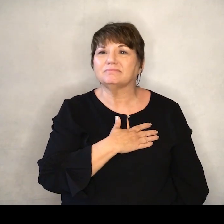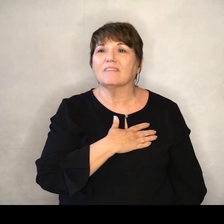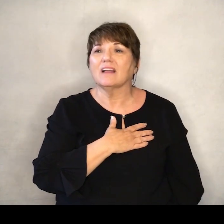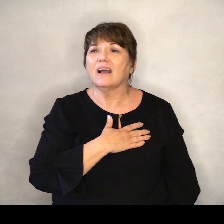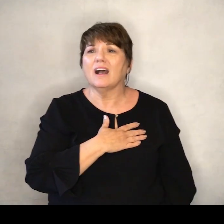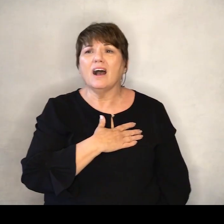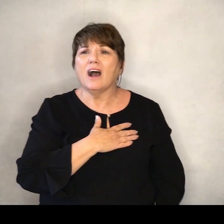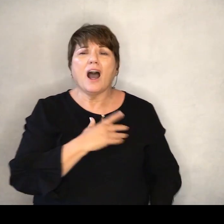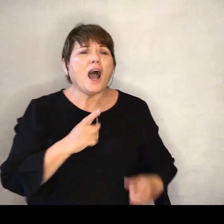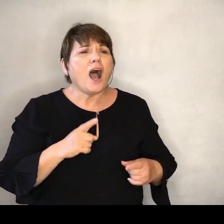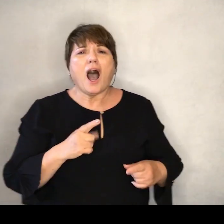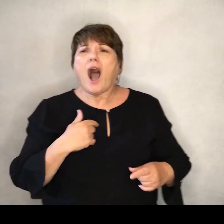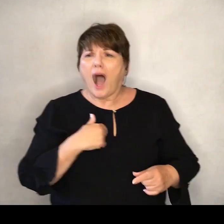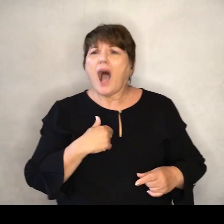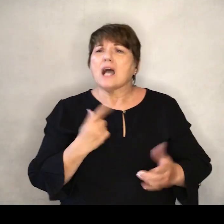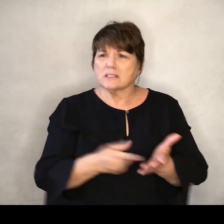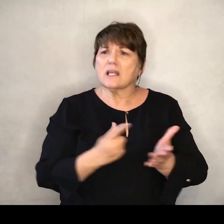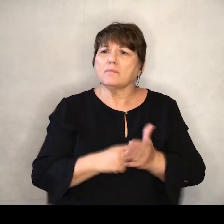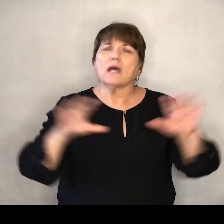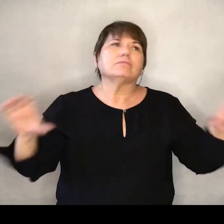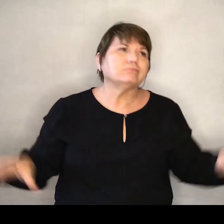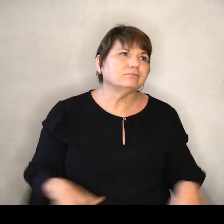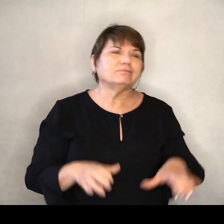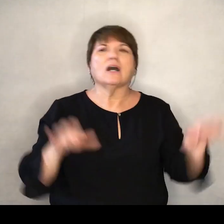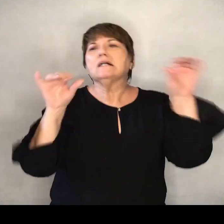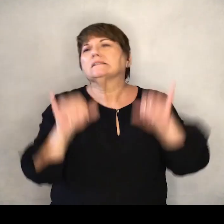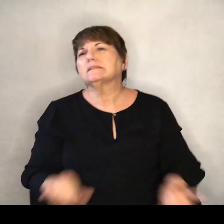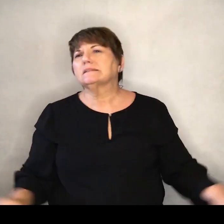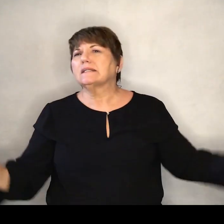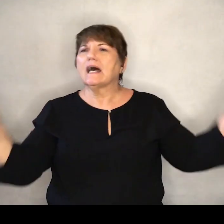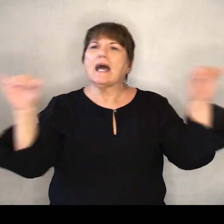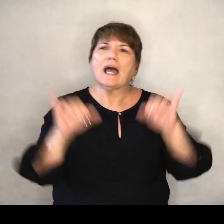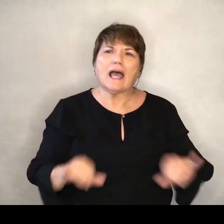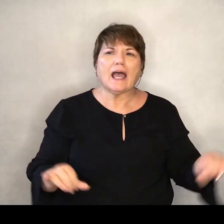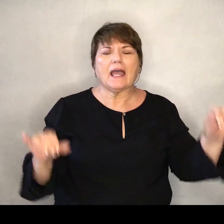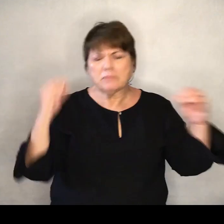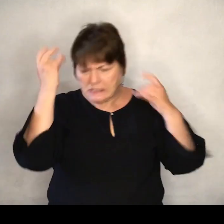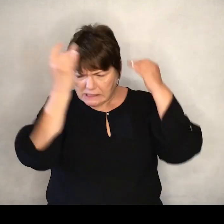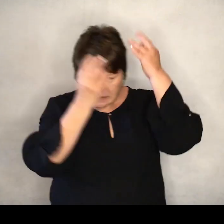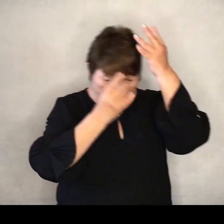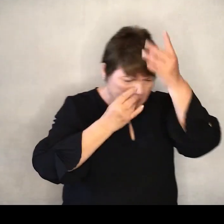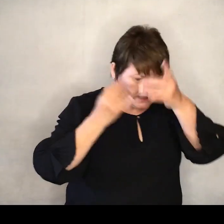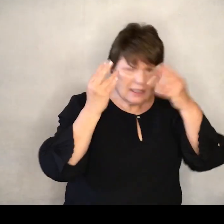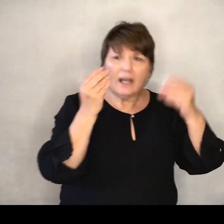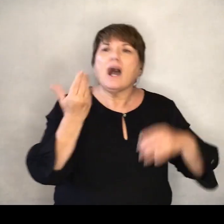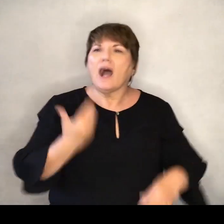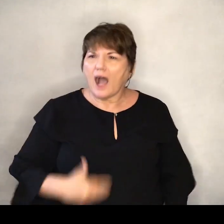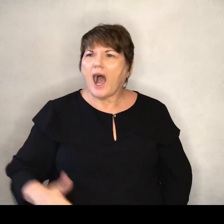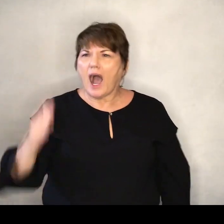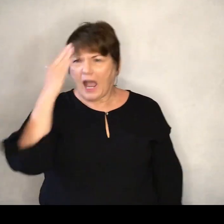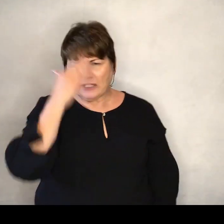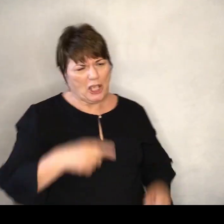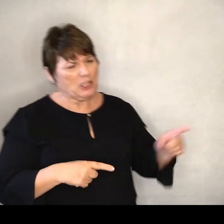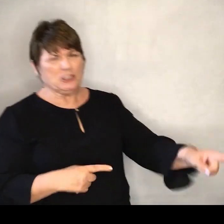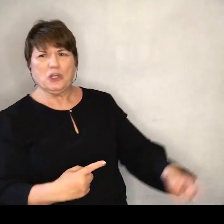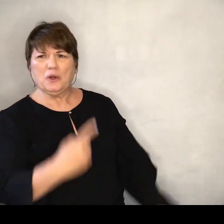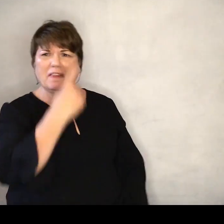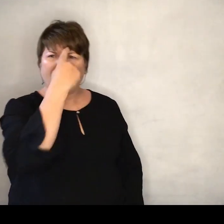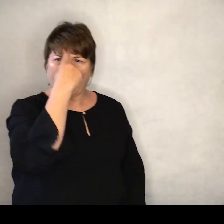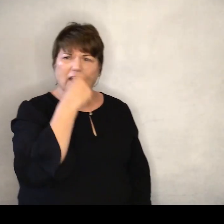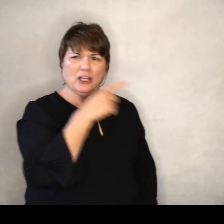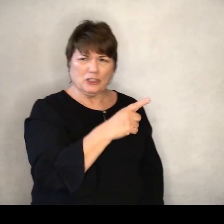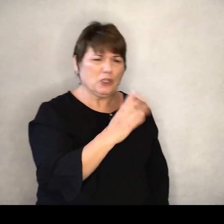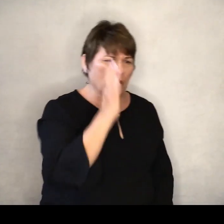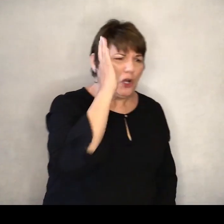I've gone through the motions I've been back and forth. I know that you're thinking you've